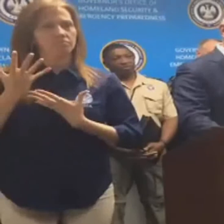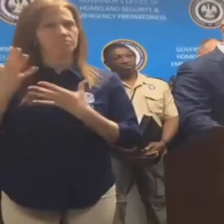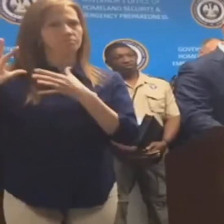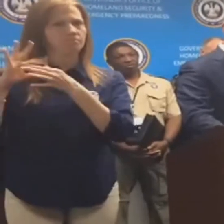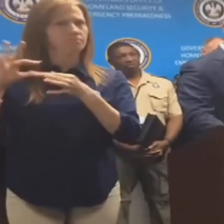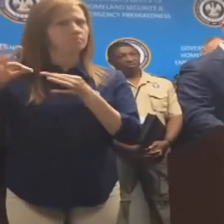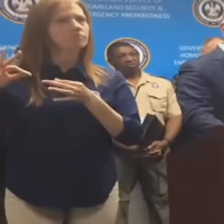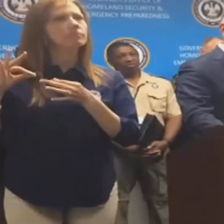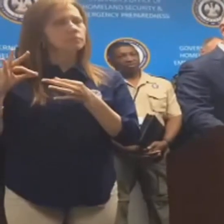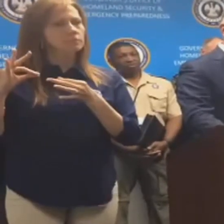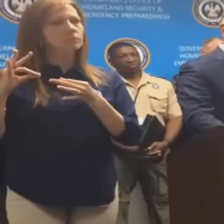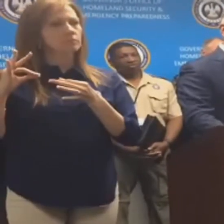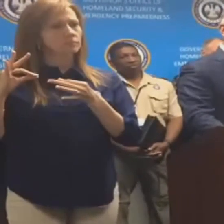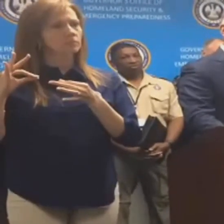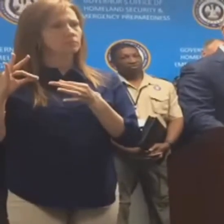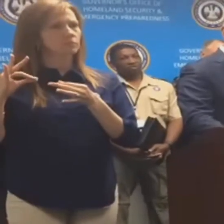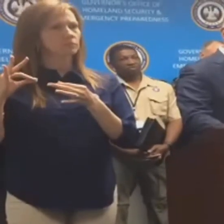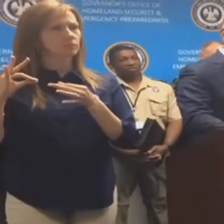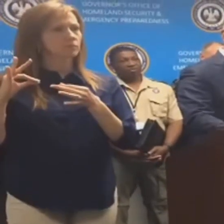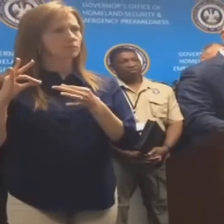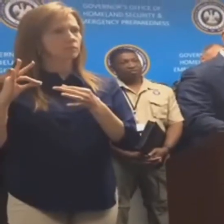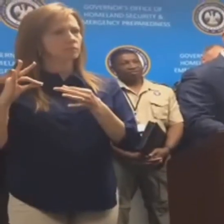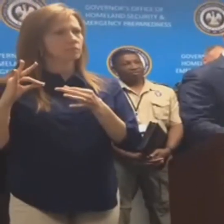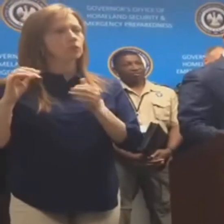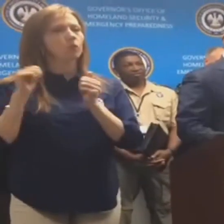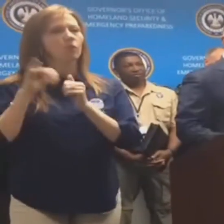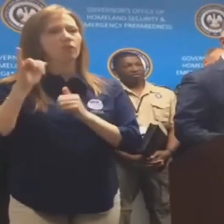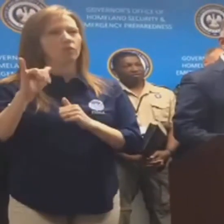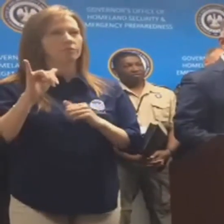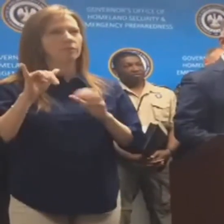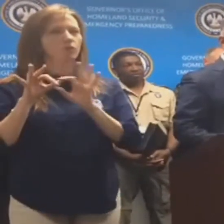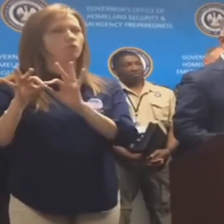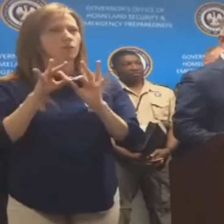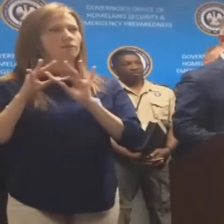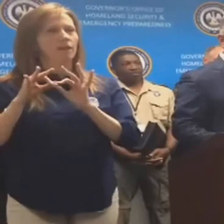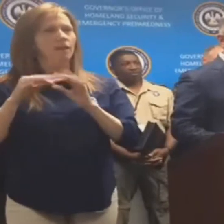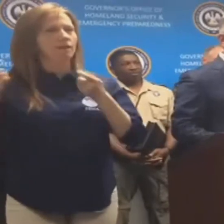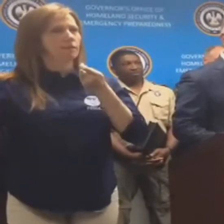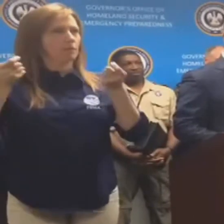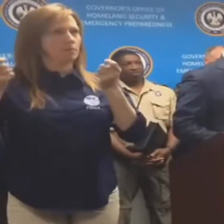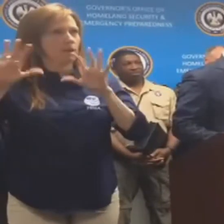Good afternoon, everybody. We have just completed a briefing with the modified